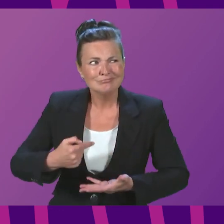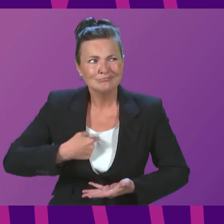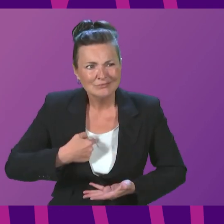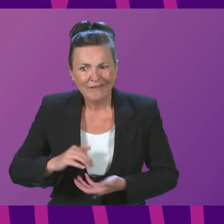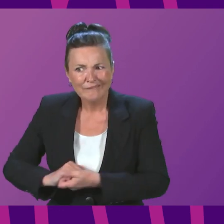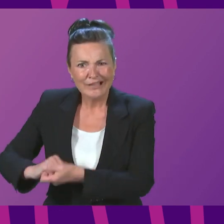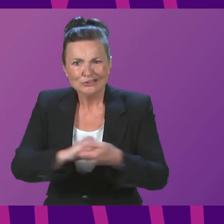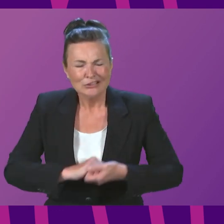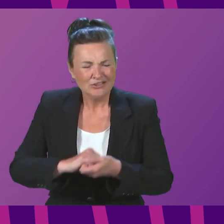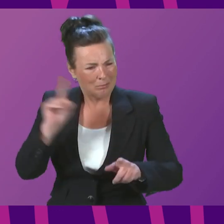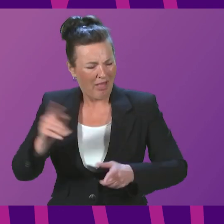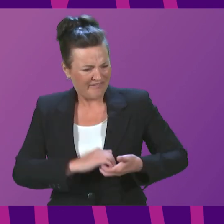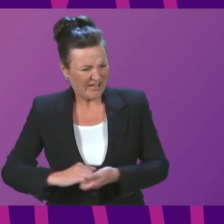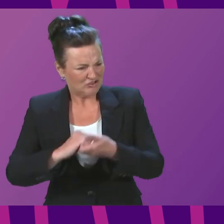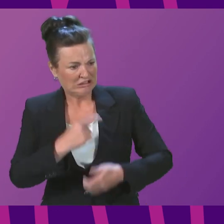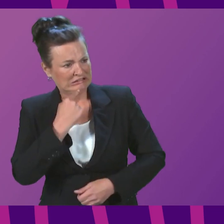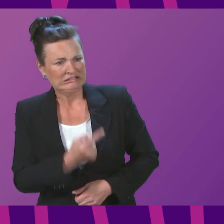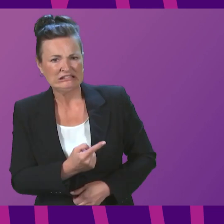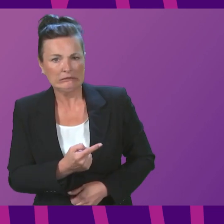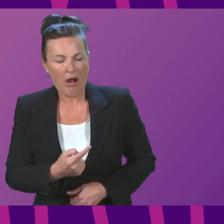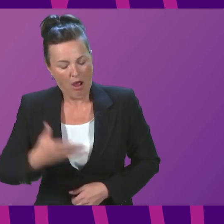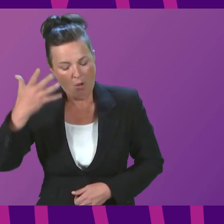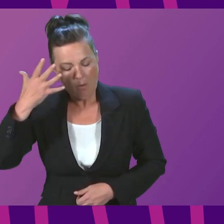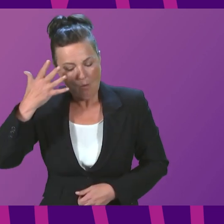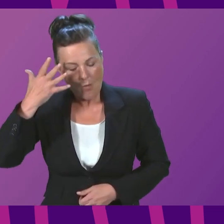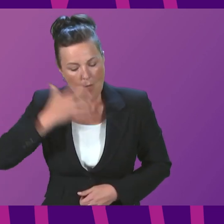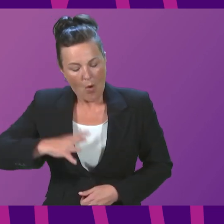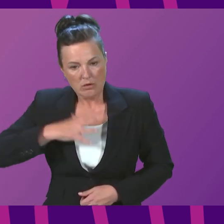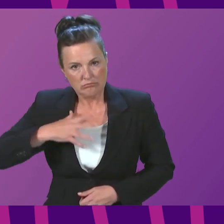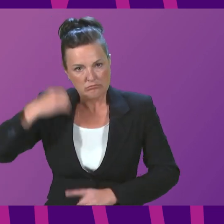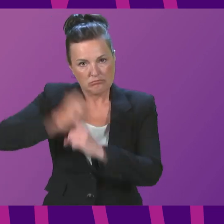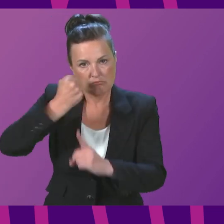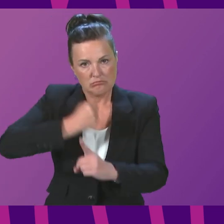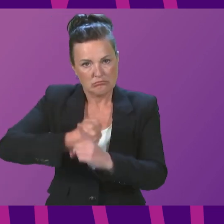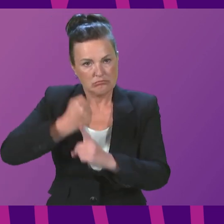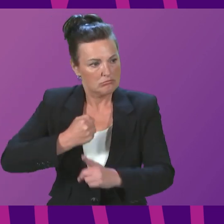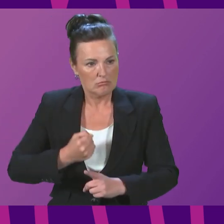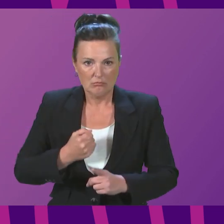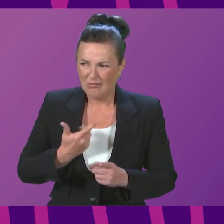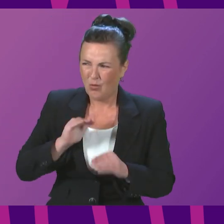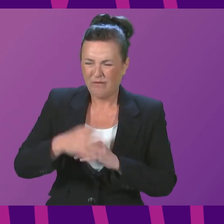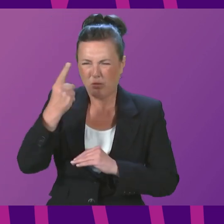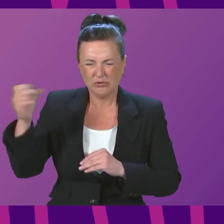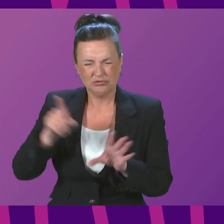said this morning that their members are now taking the most overt demonstration of action in more than 100 years.